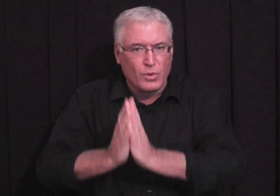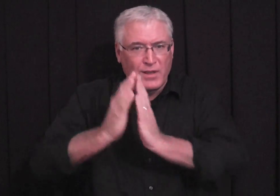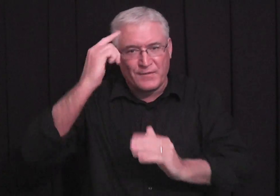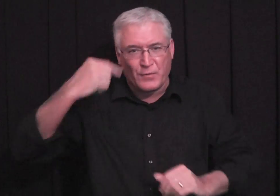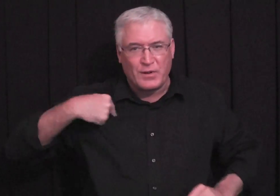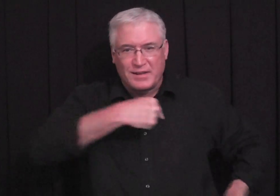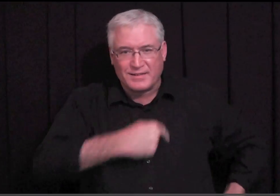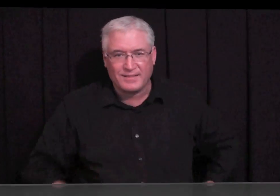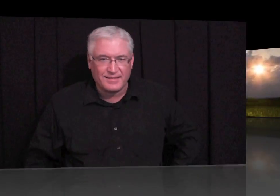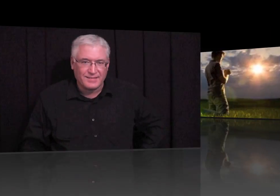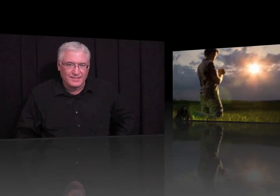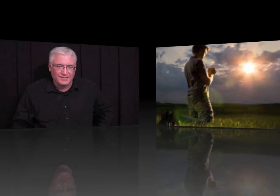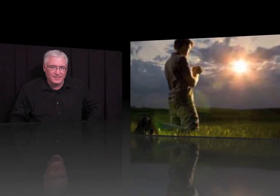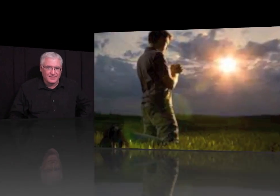set up prayer for us.